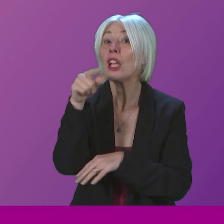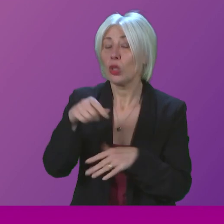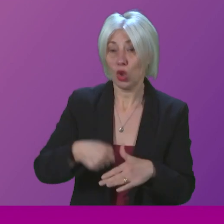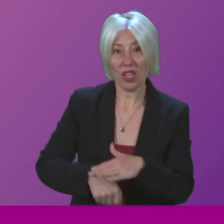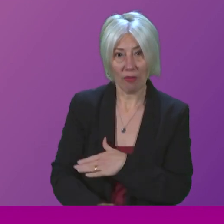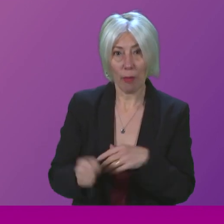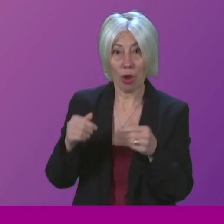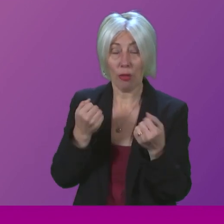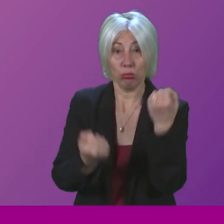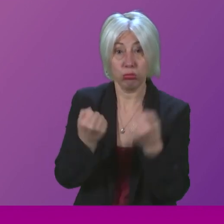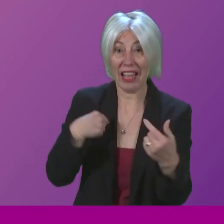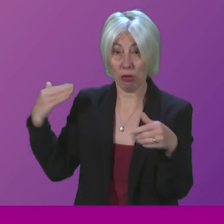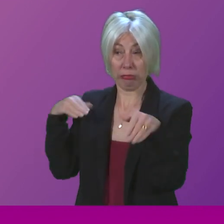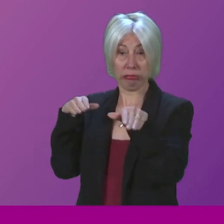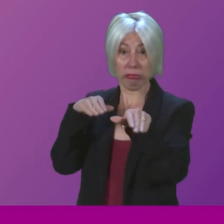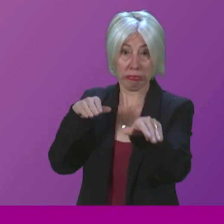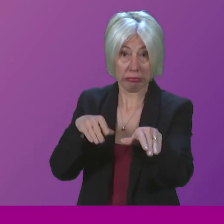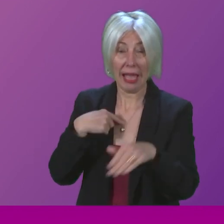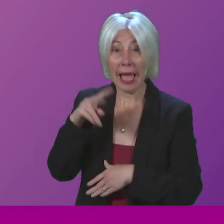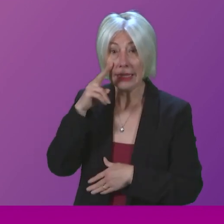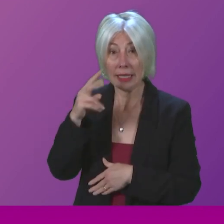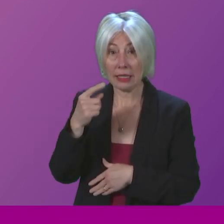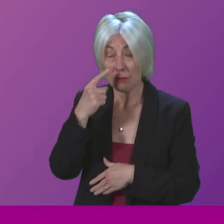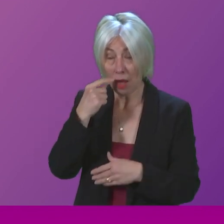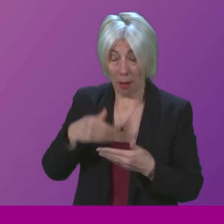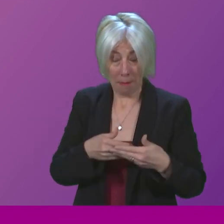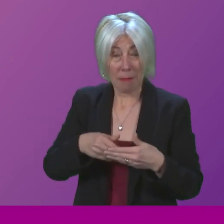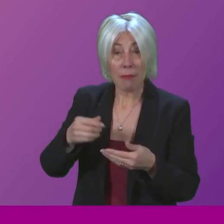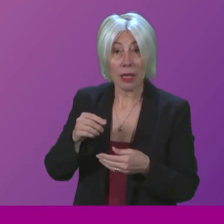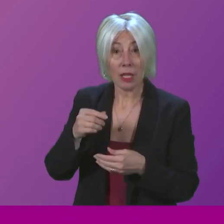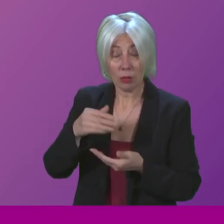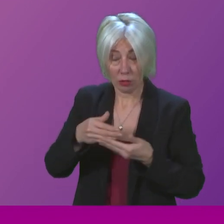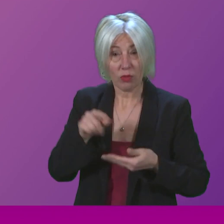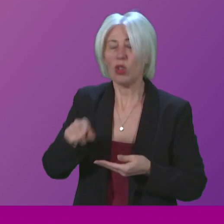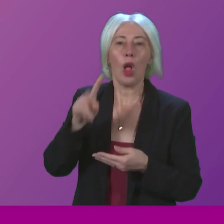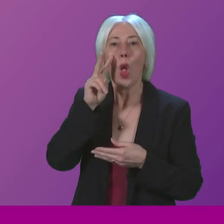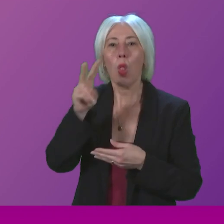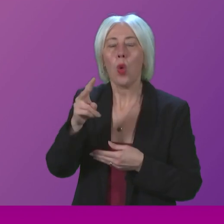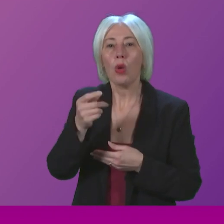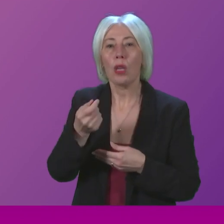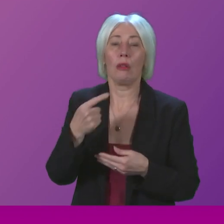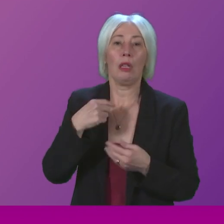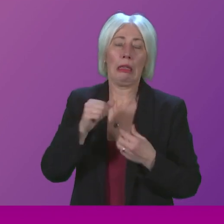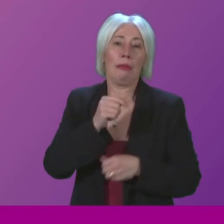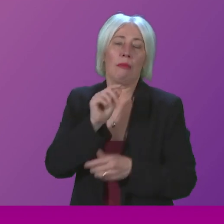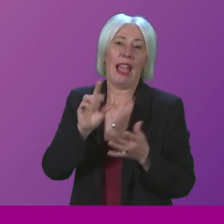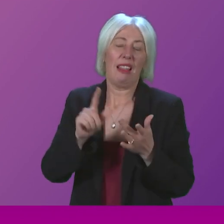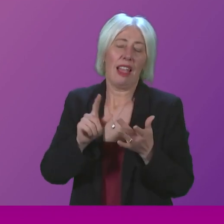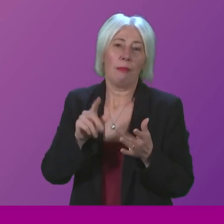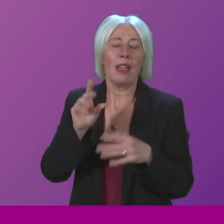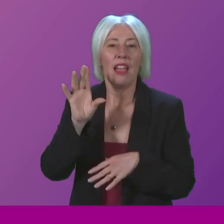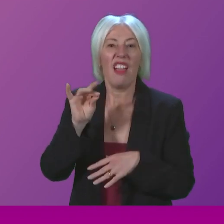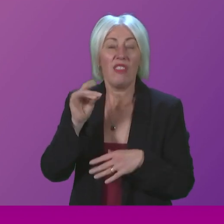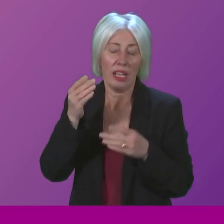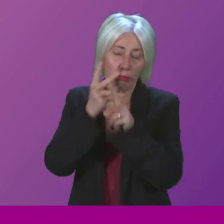that I had to see my infant child on oxygen and fed through a tube in Aberdeen Sick Kids Hospital. Don't make